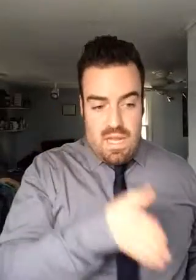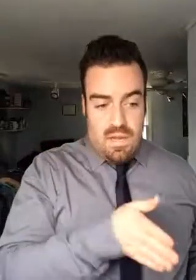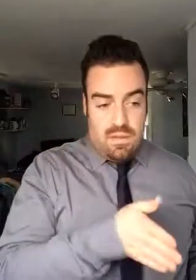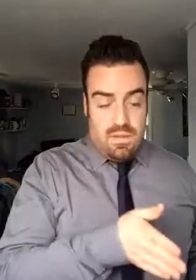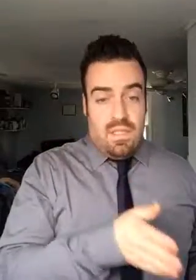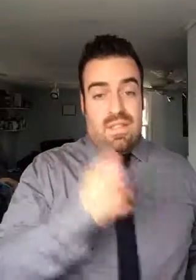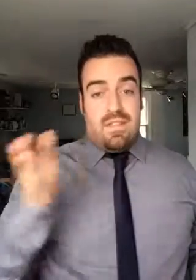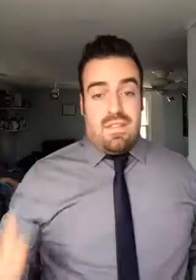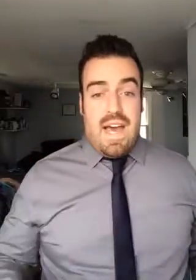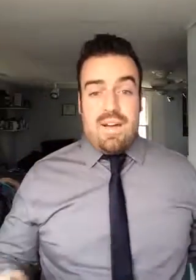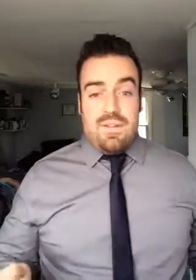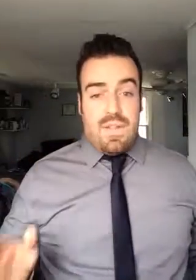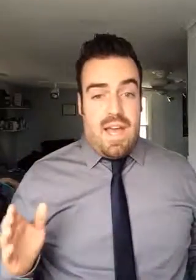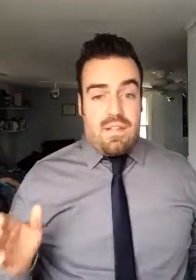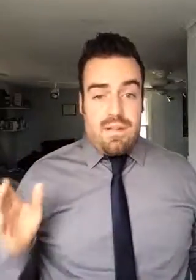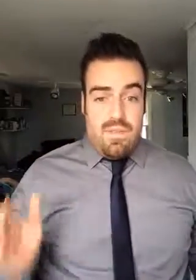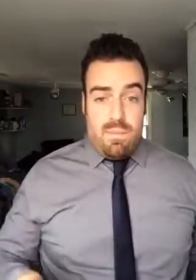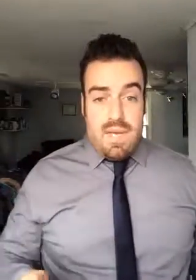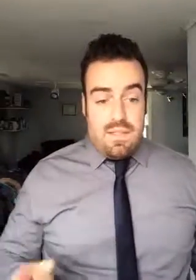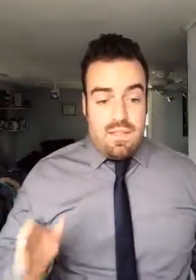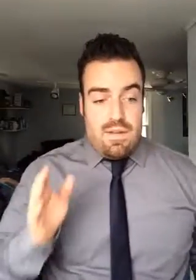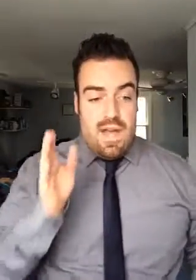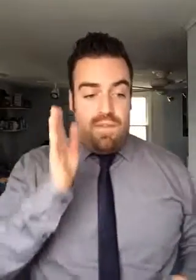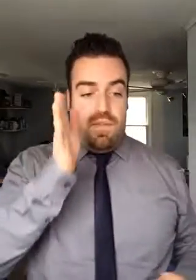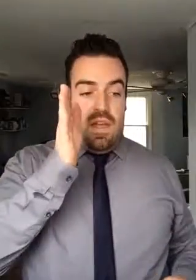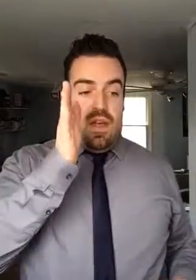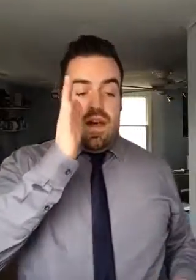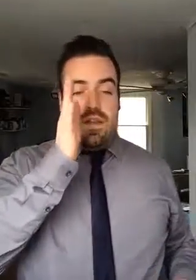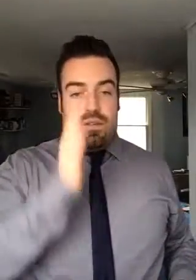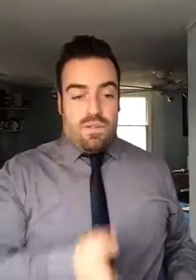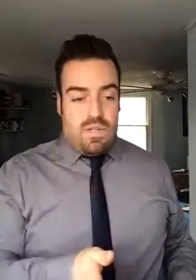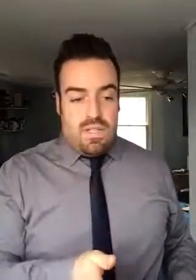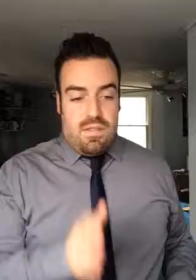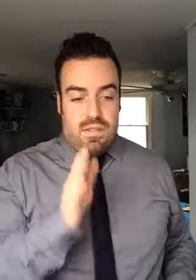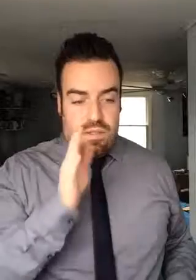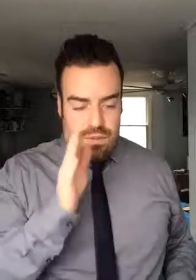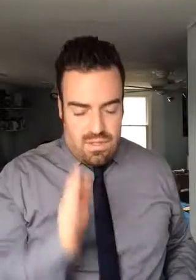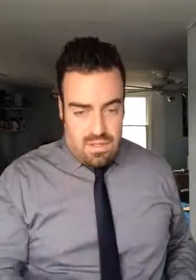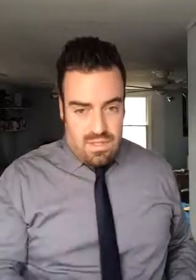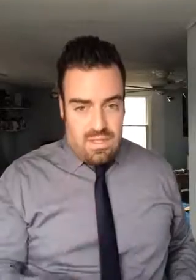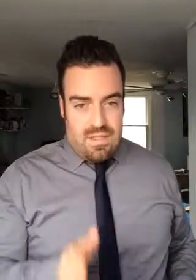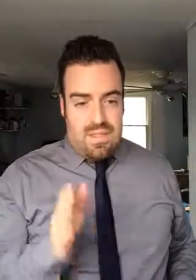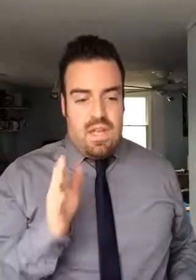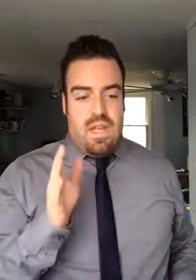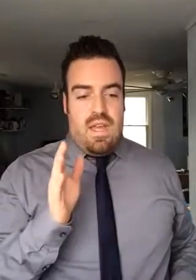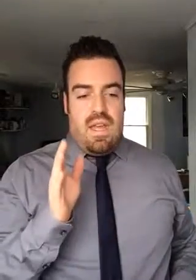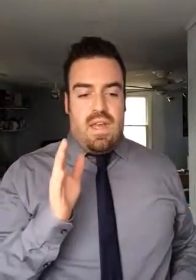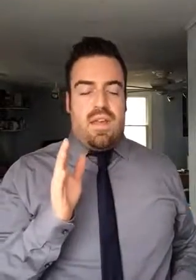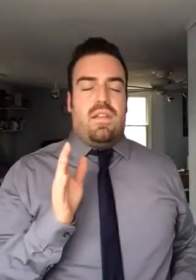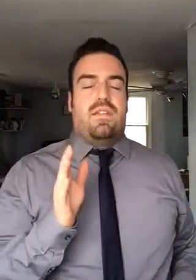medial to lateral. They actually go alphabetically. So you have sartorius, gracilis, and